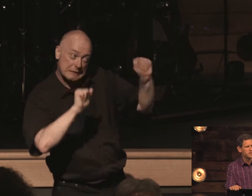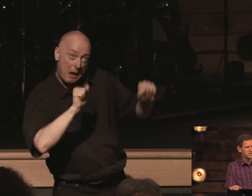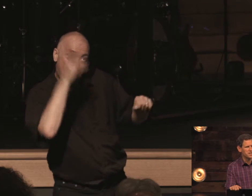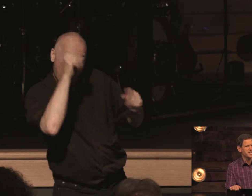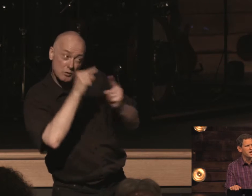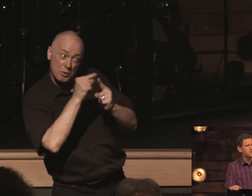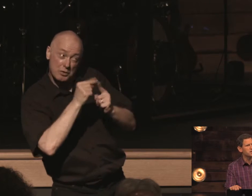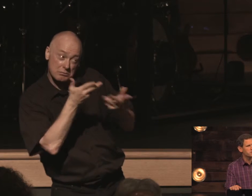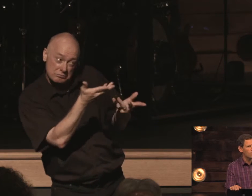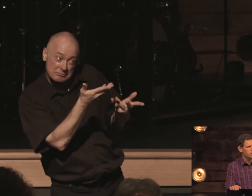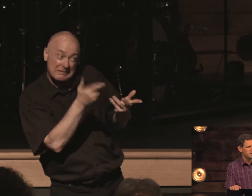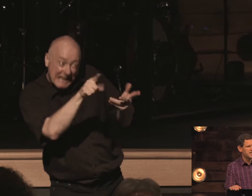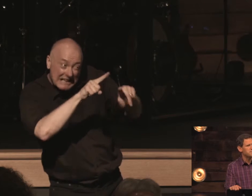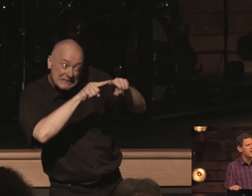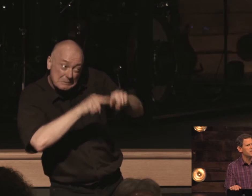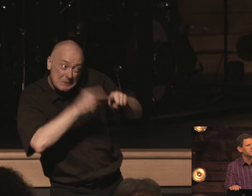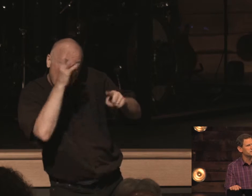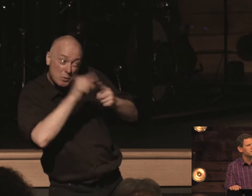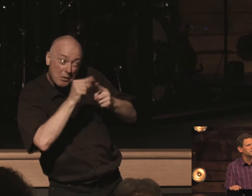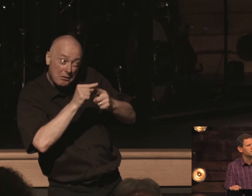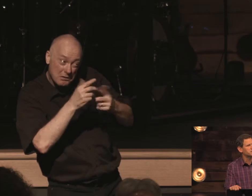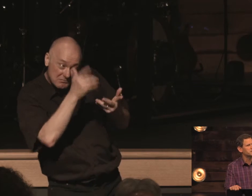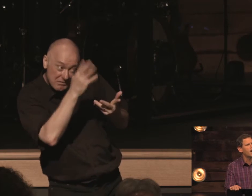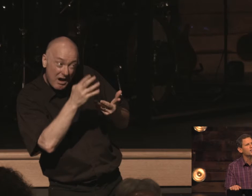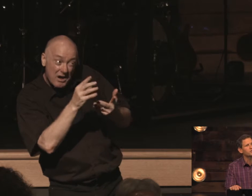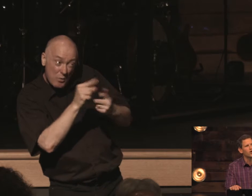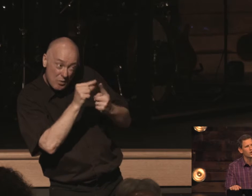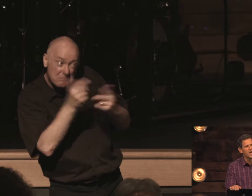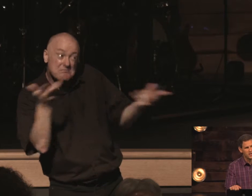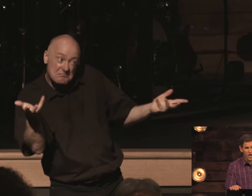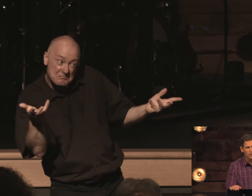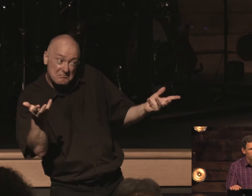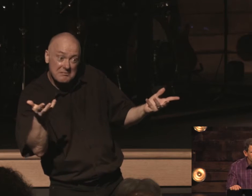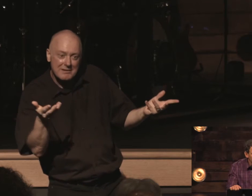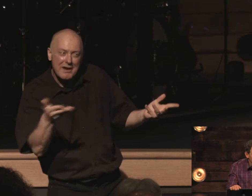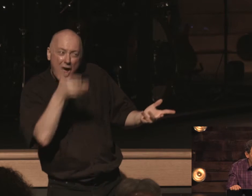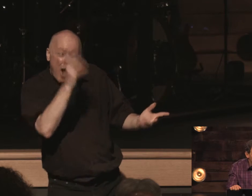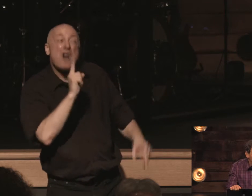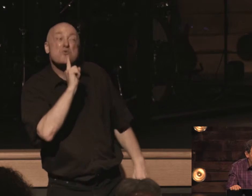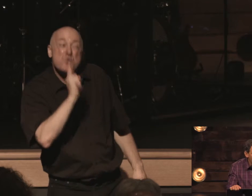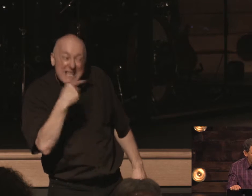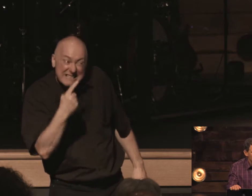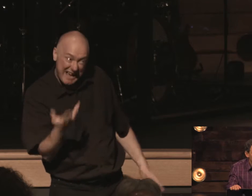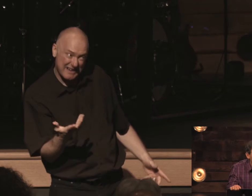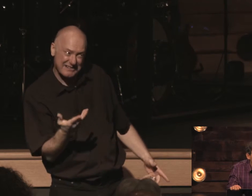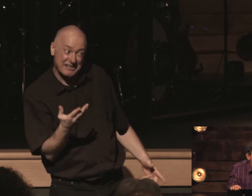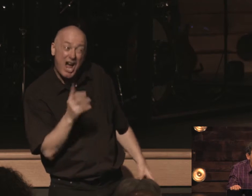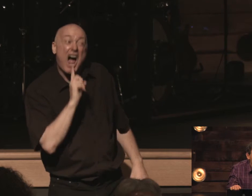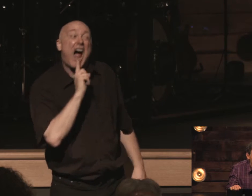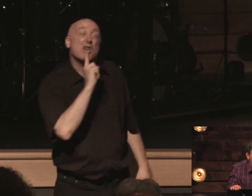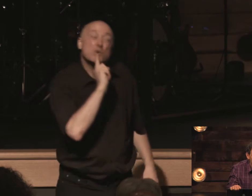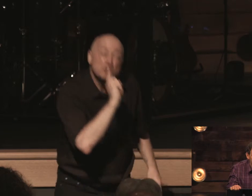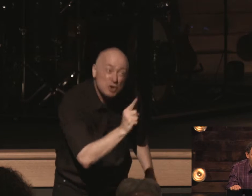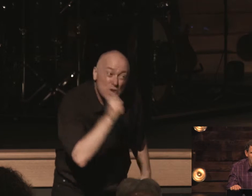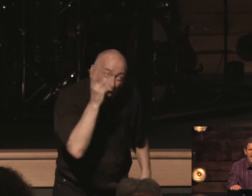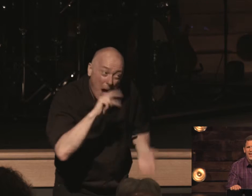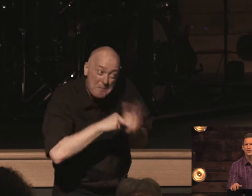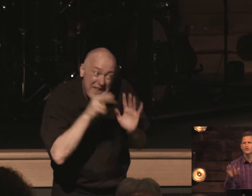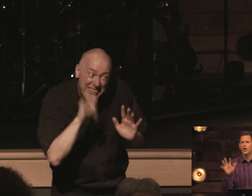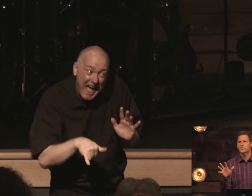the authority and the sufficiency of god's word did god really say are you sure that god meant to say that that's so